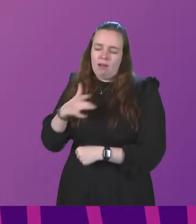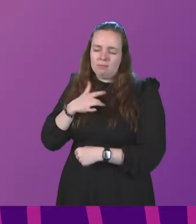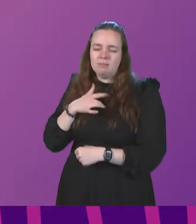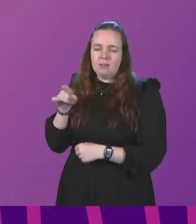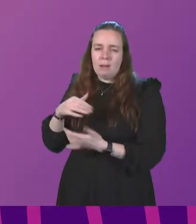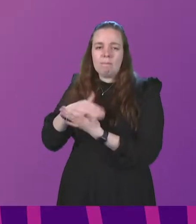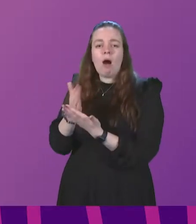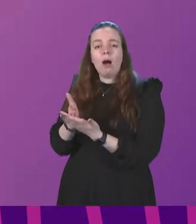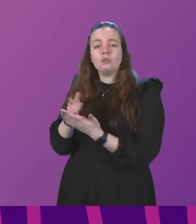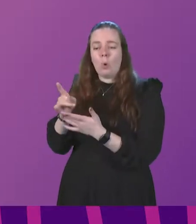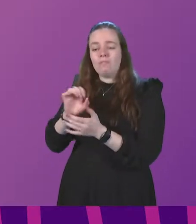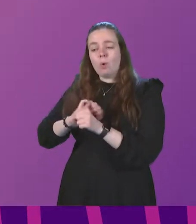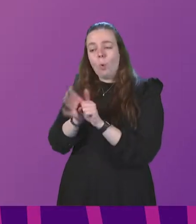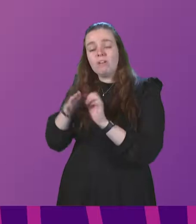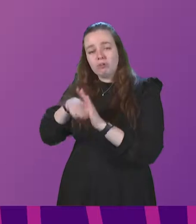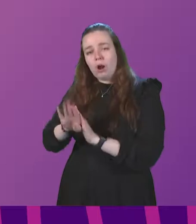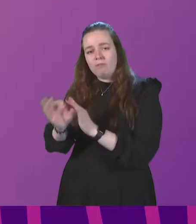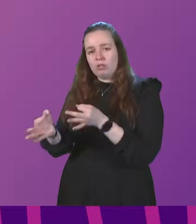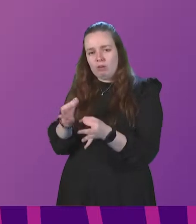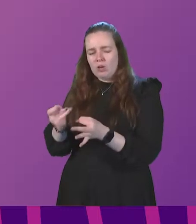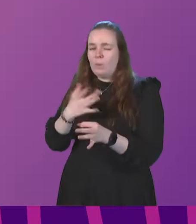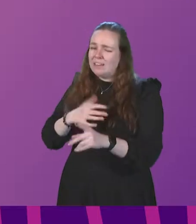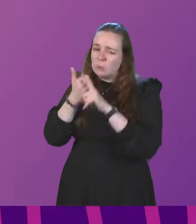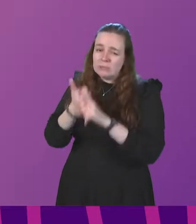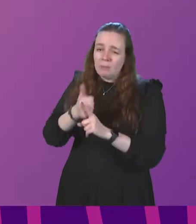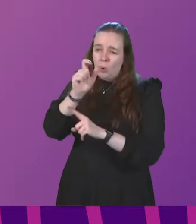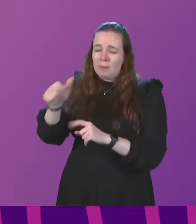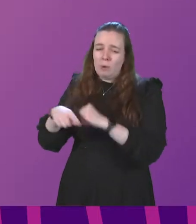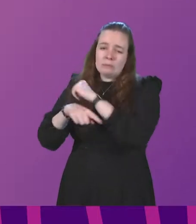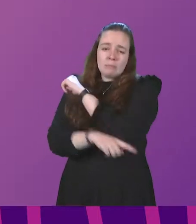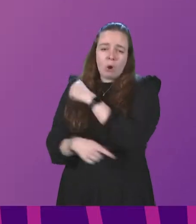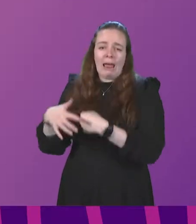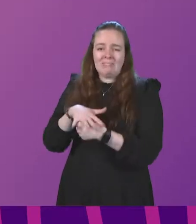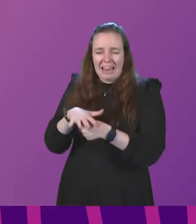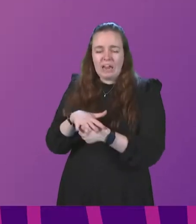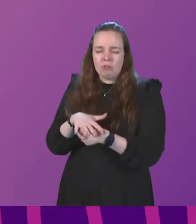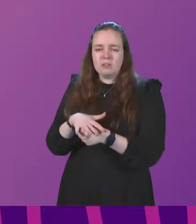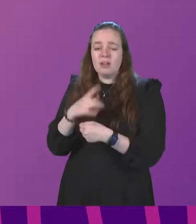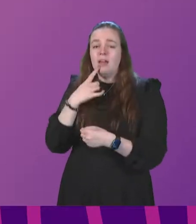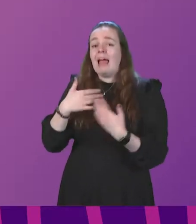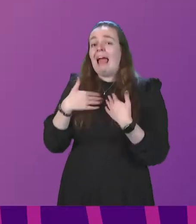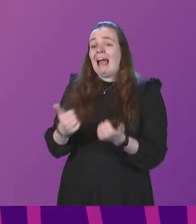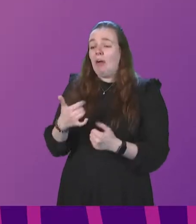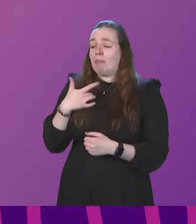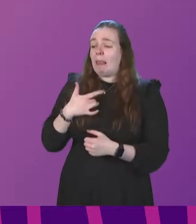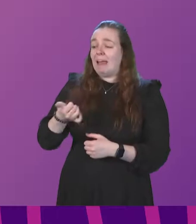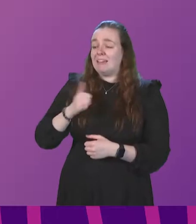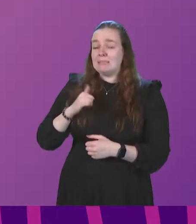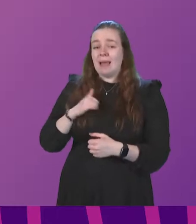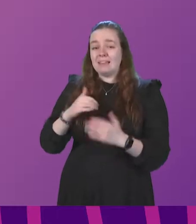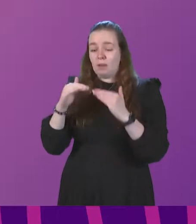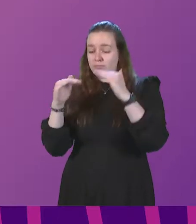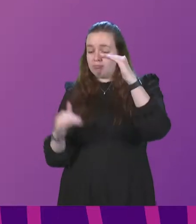recovery strategy. We need to support those in our most deprived areas, where healthy life expectancy is 24 years lower